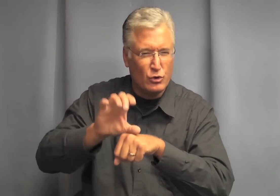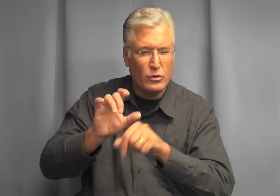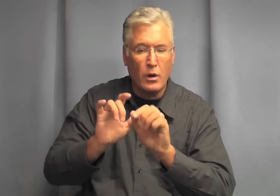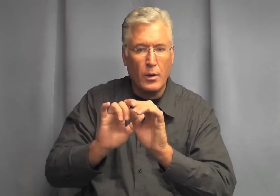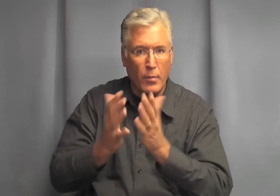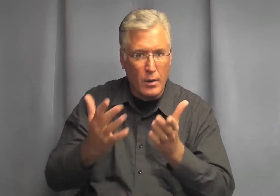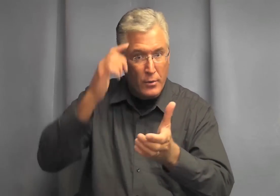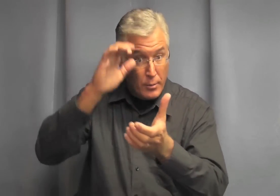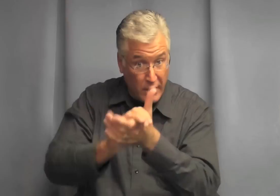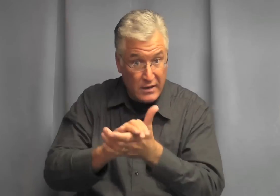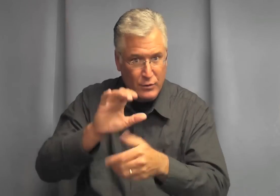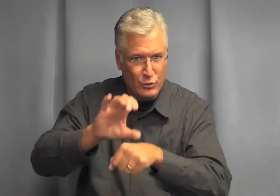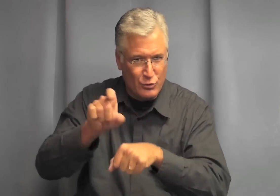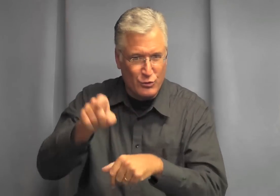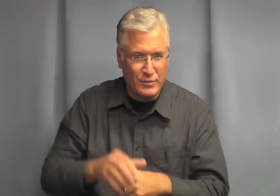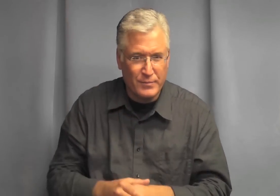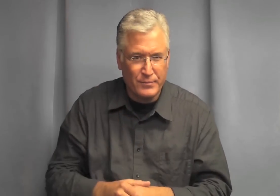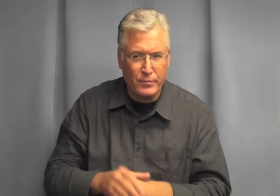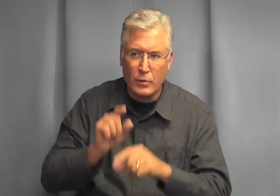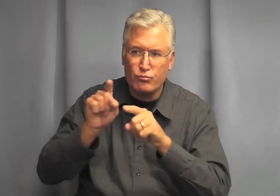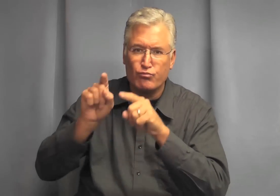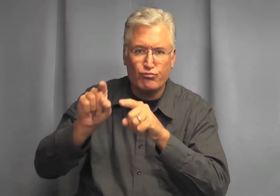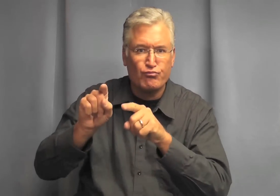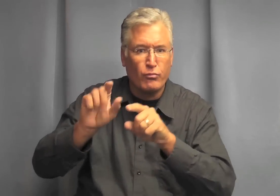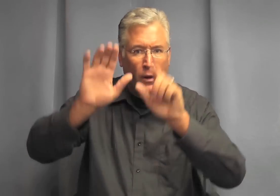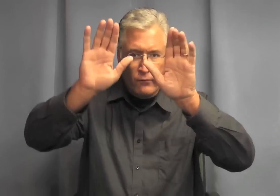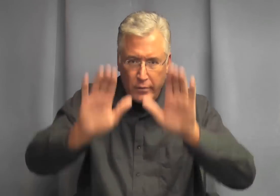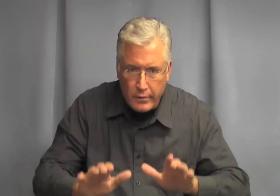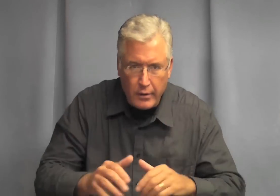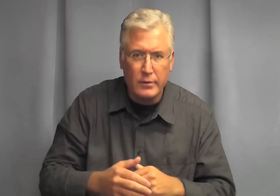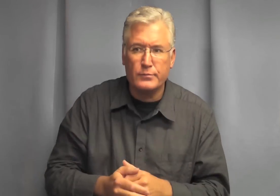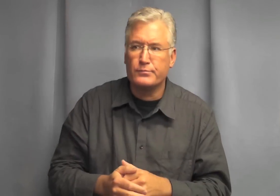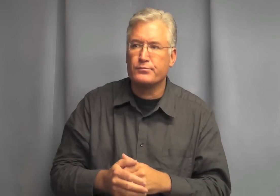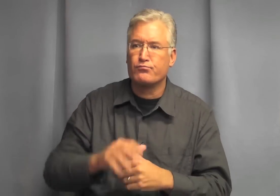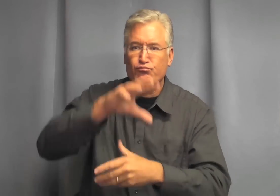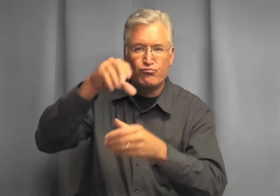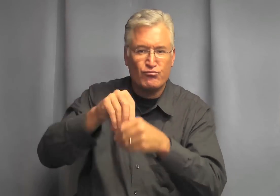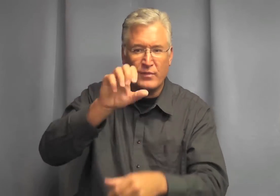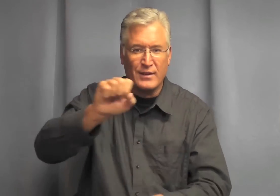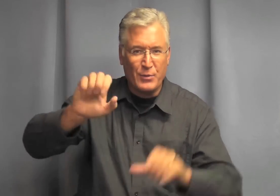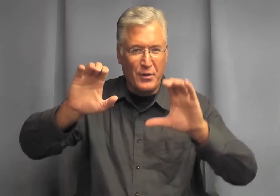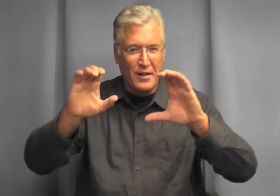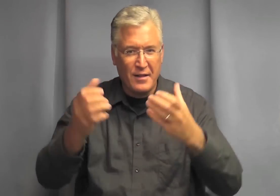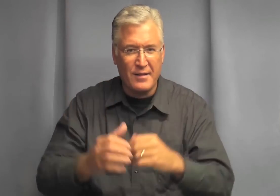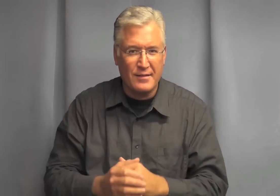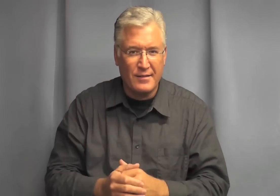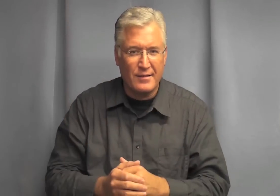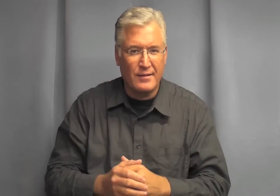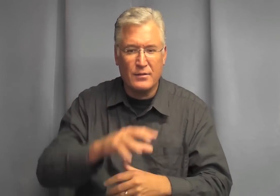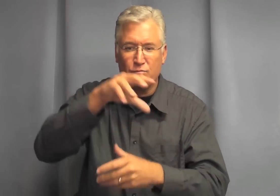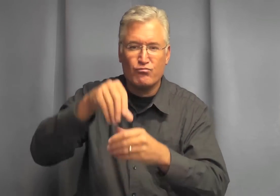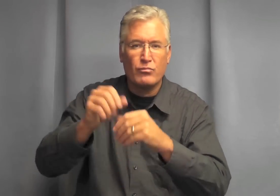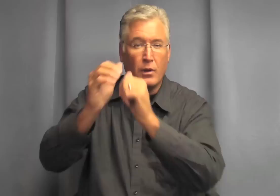people who attend church regularly they go on sundays they're involved in sunday school